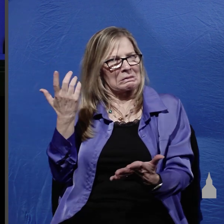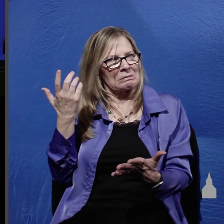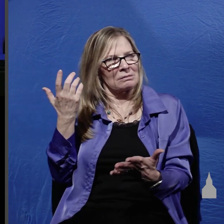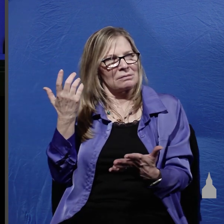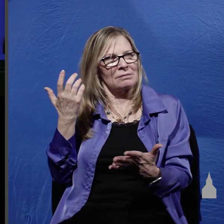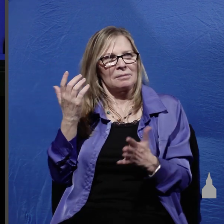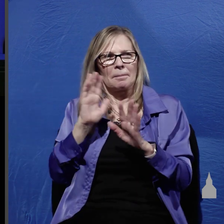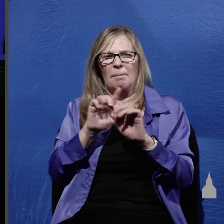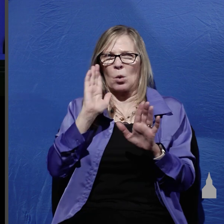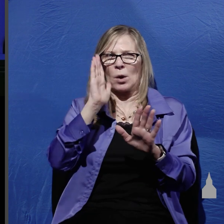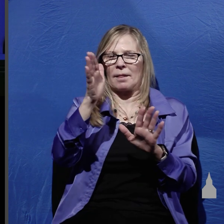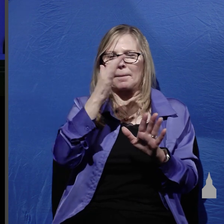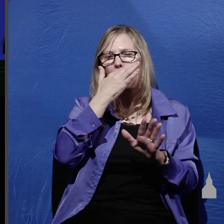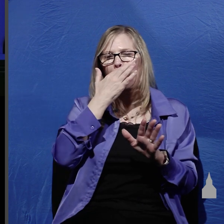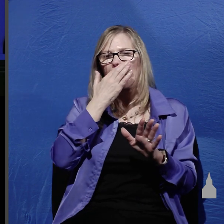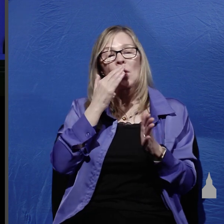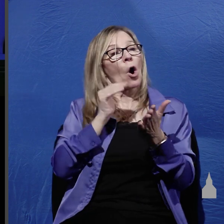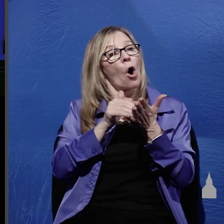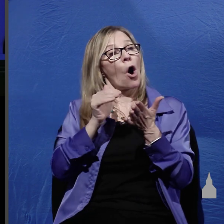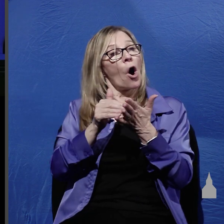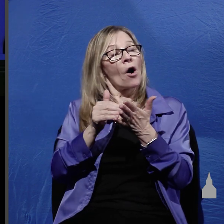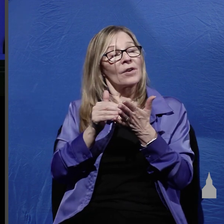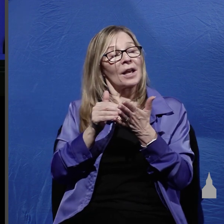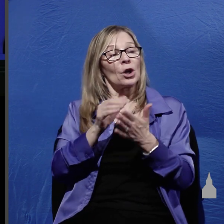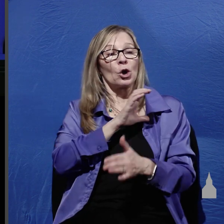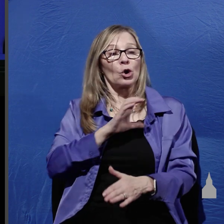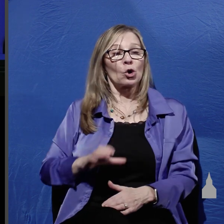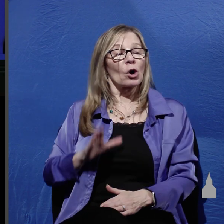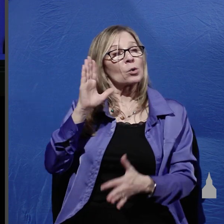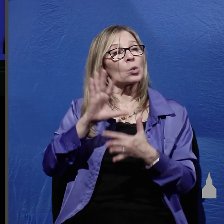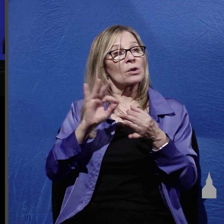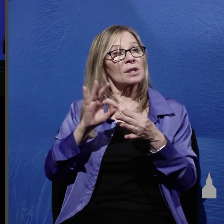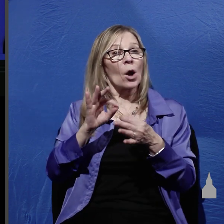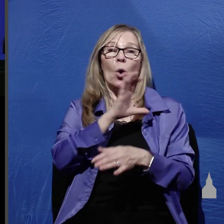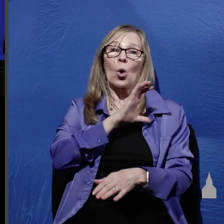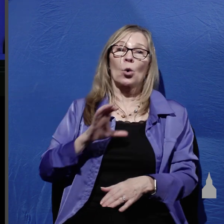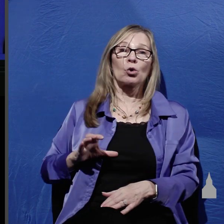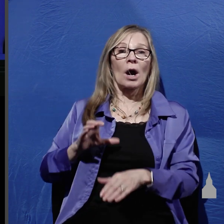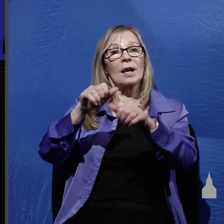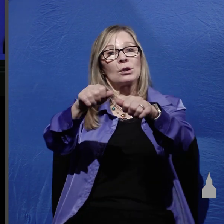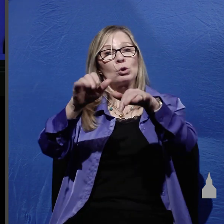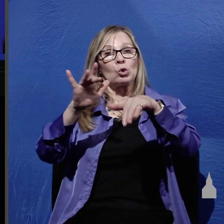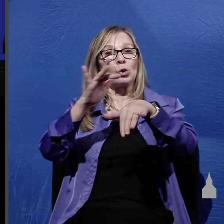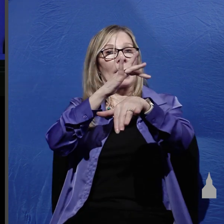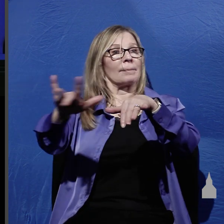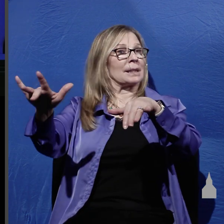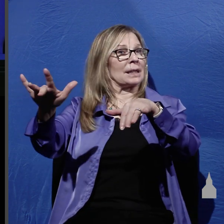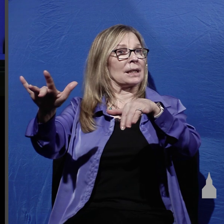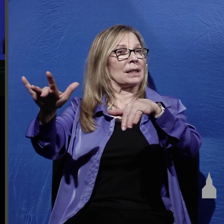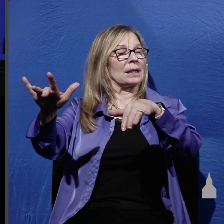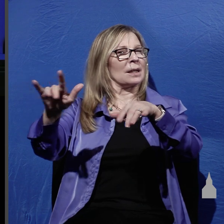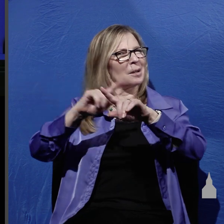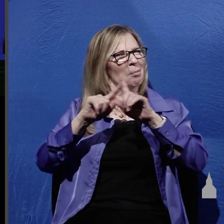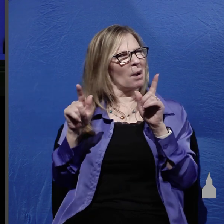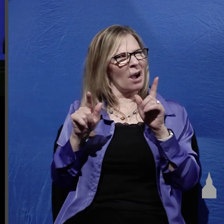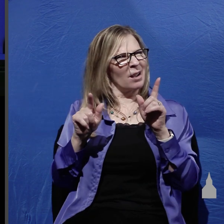you see we often hear Christians say something like well Christ's tomb was empty it was empty but technically it wasn't empty